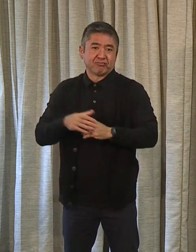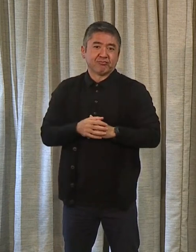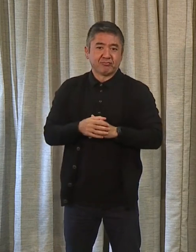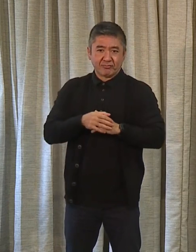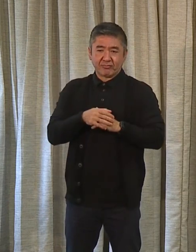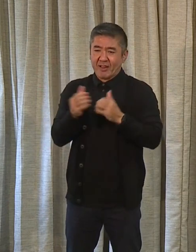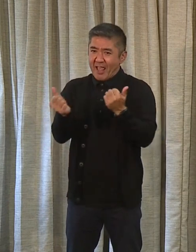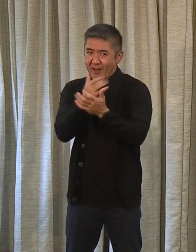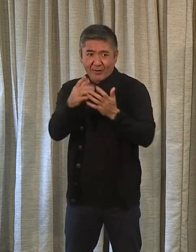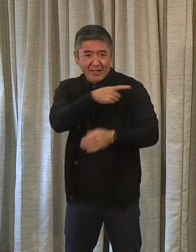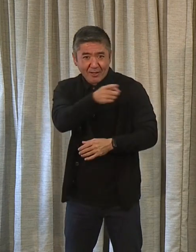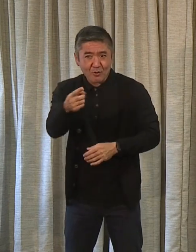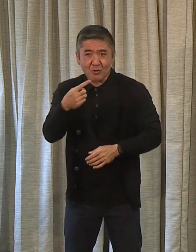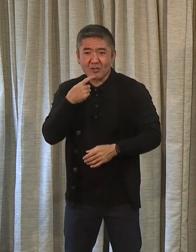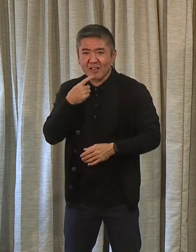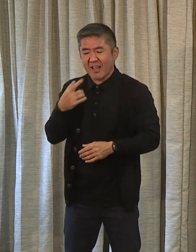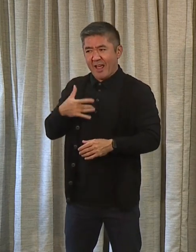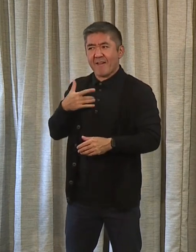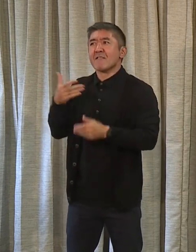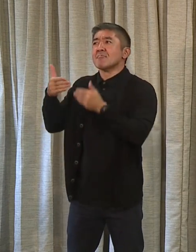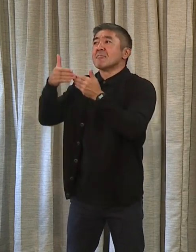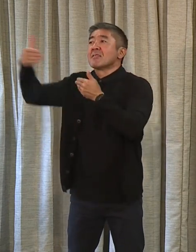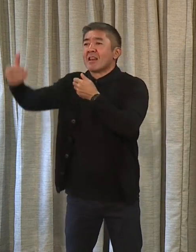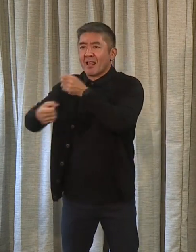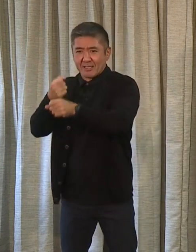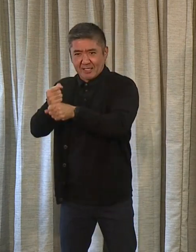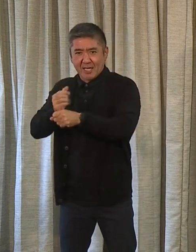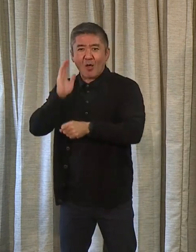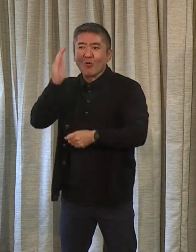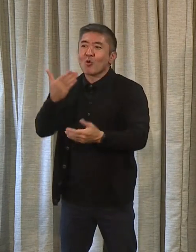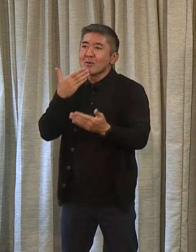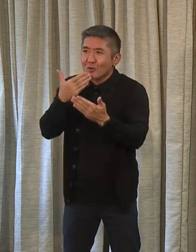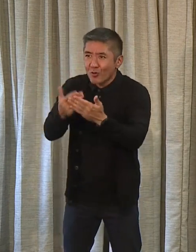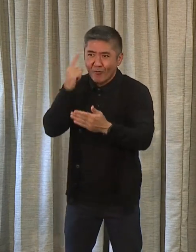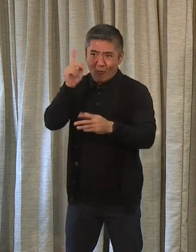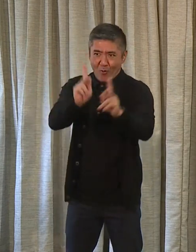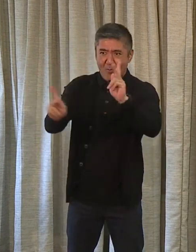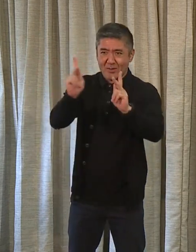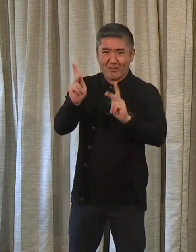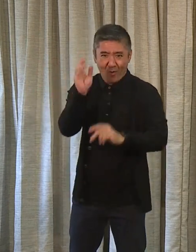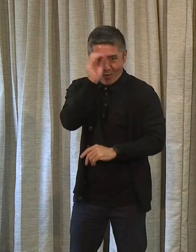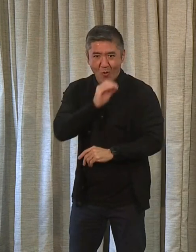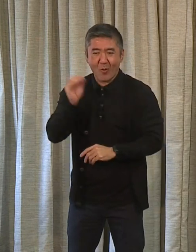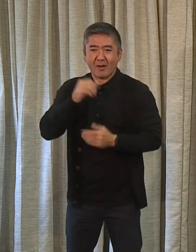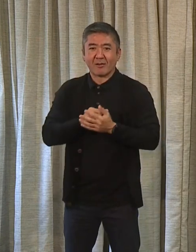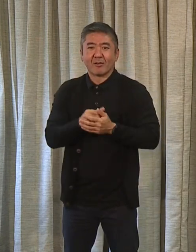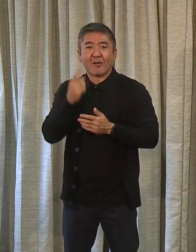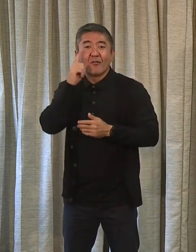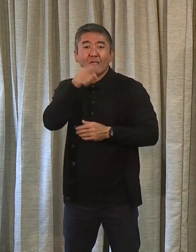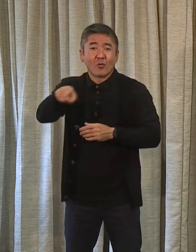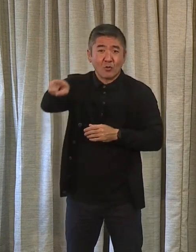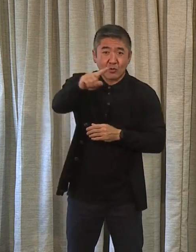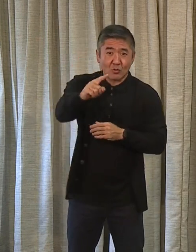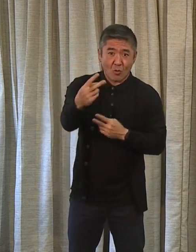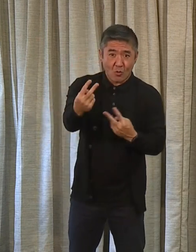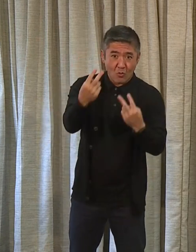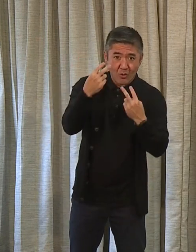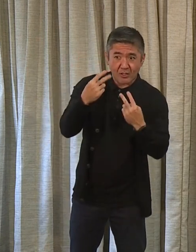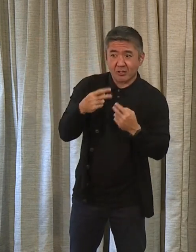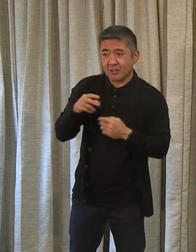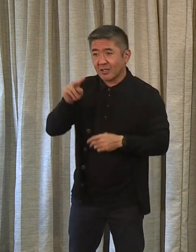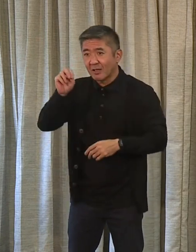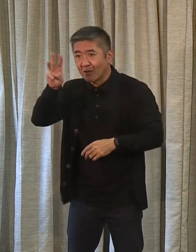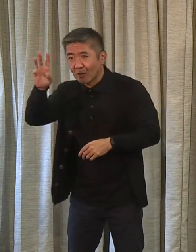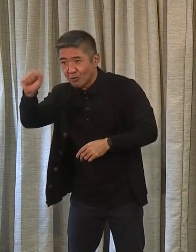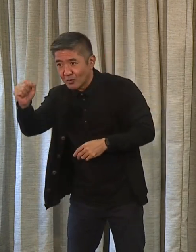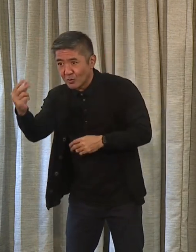even beyond, that the year ahead is going to be very, very good for the citizens of our island. And for our listening audience and the reporters and